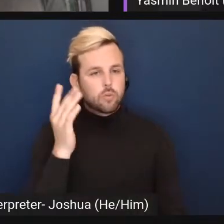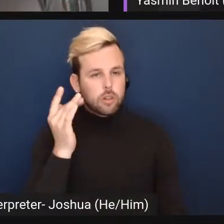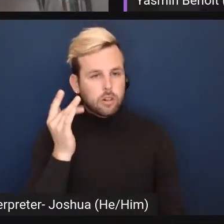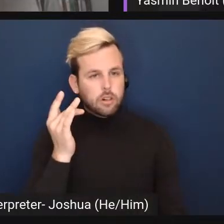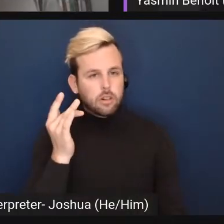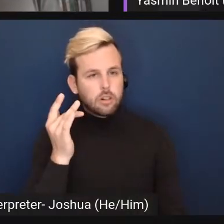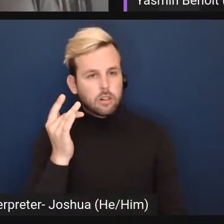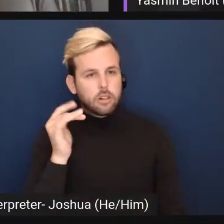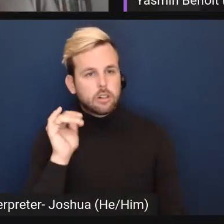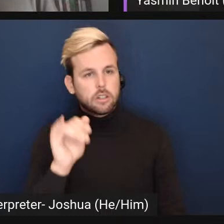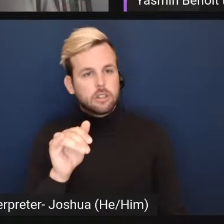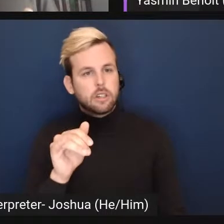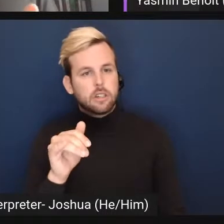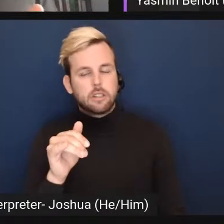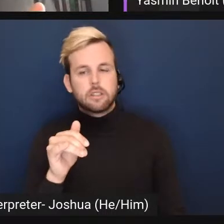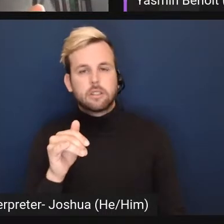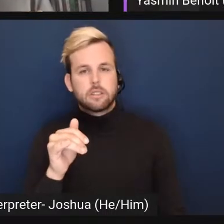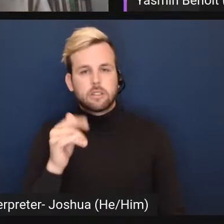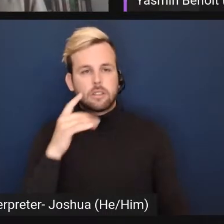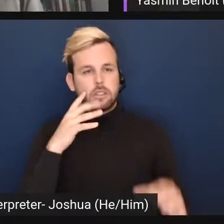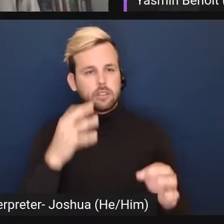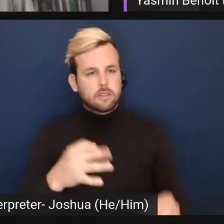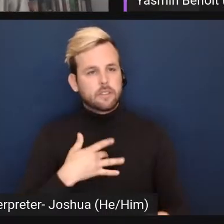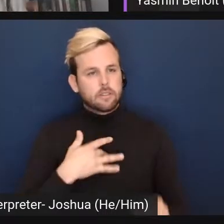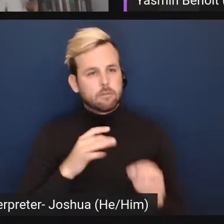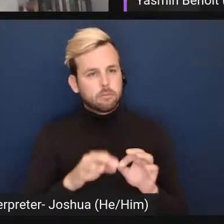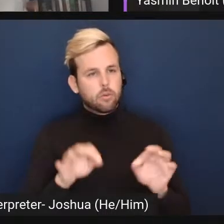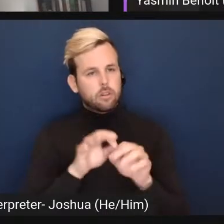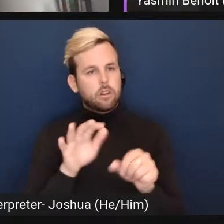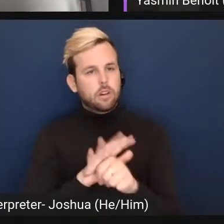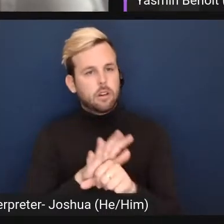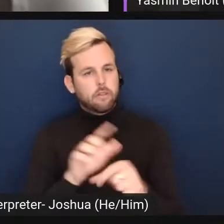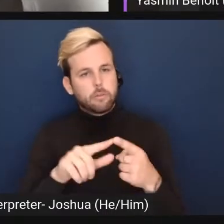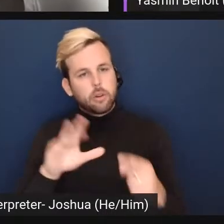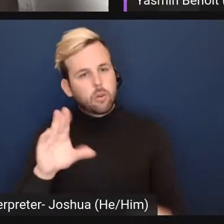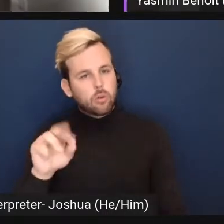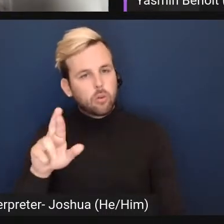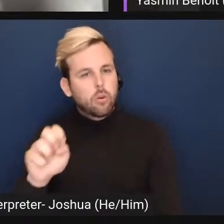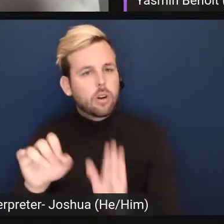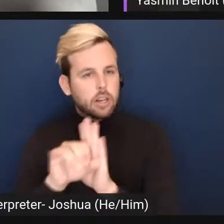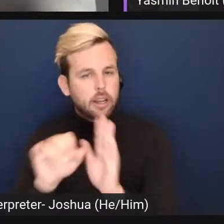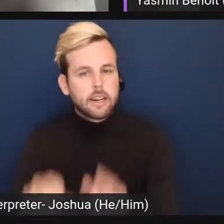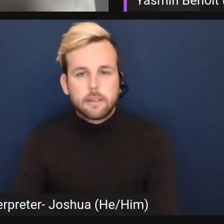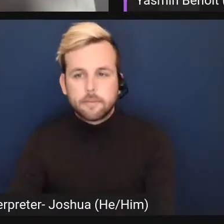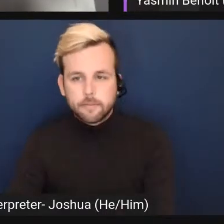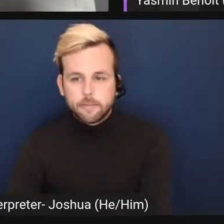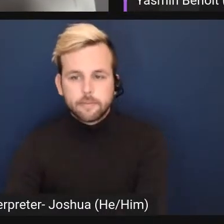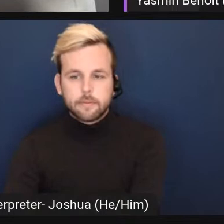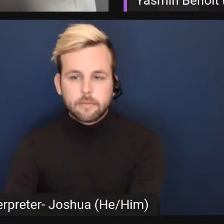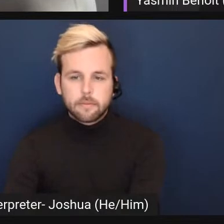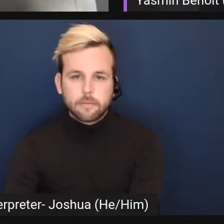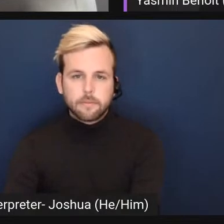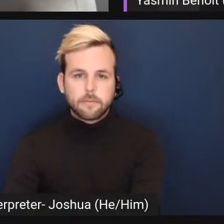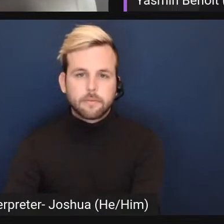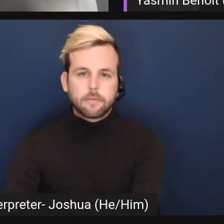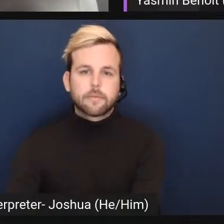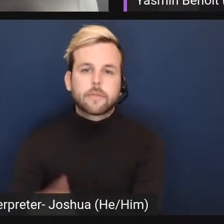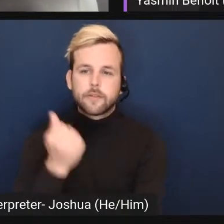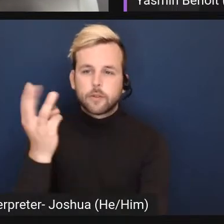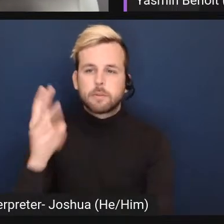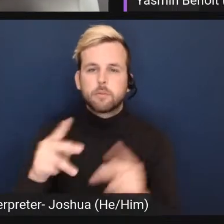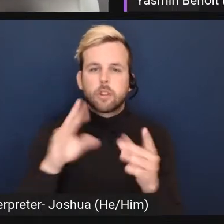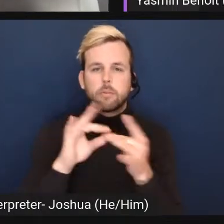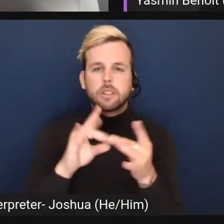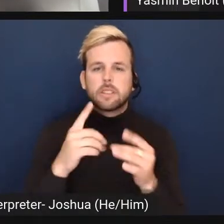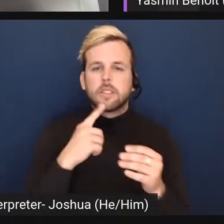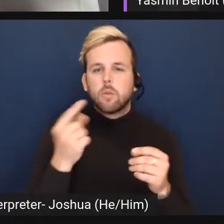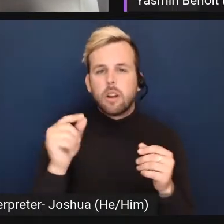why that distinction feels important enough to be a core identity. I've seen, there's a few people commenting saying, what do